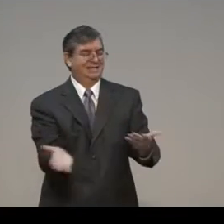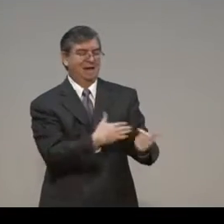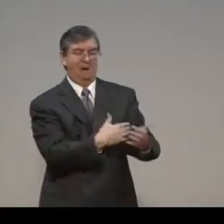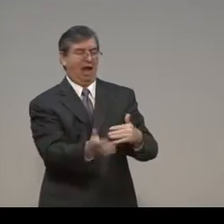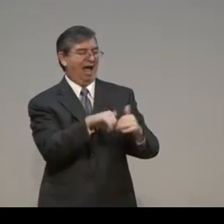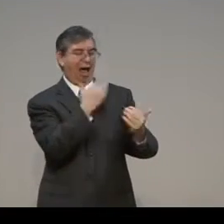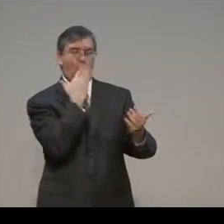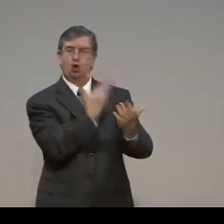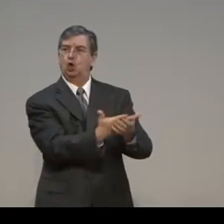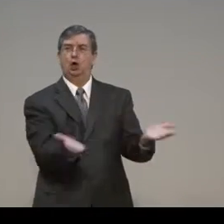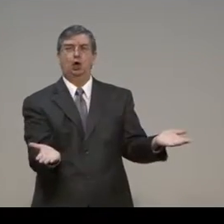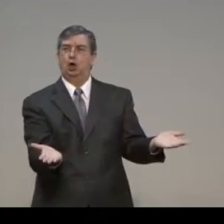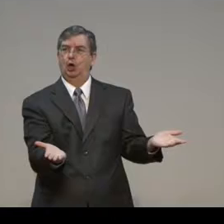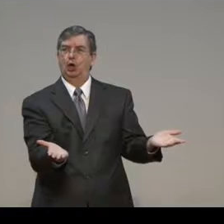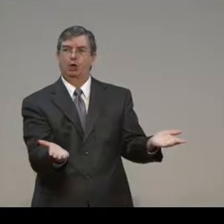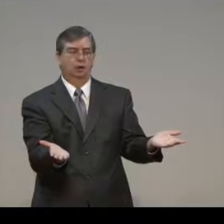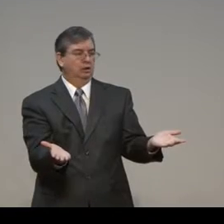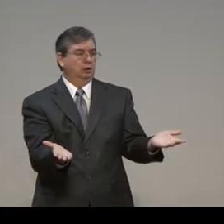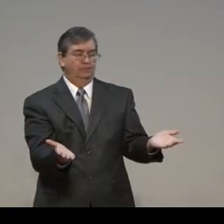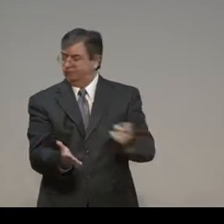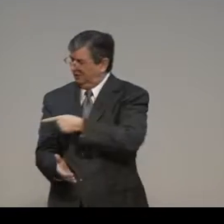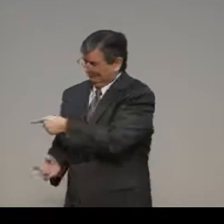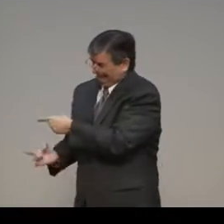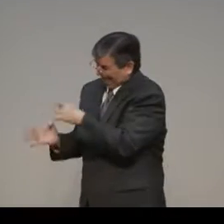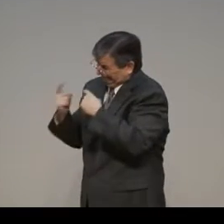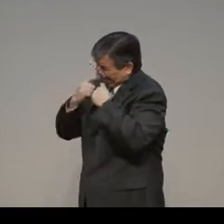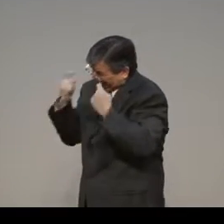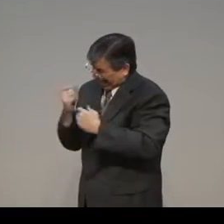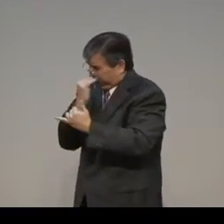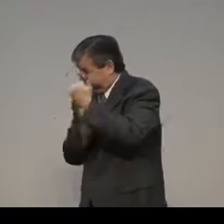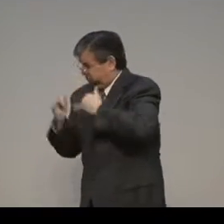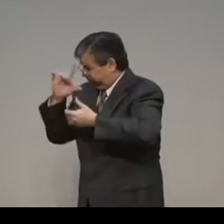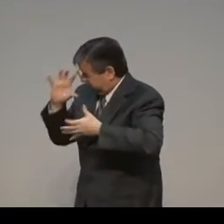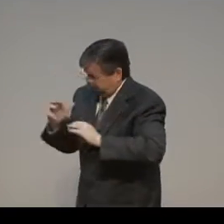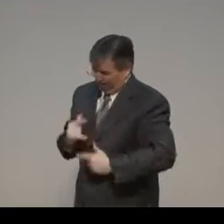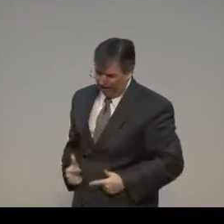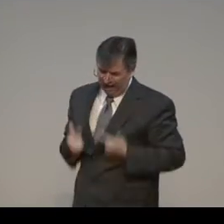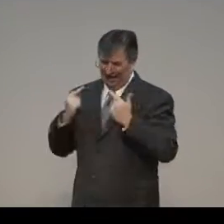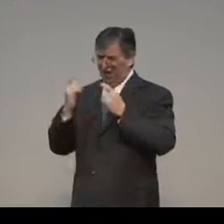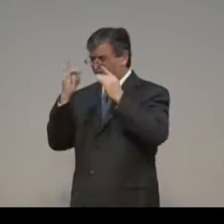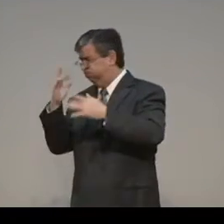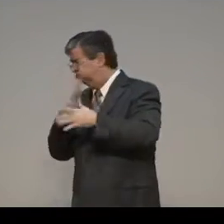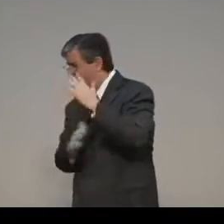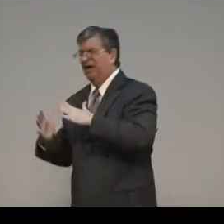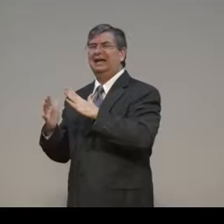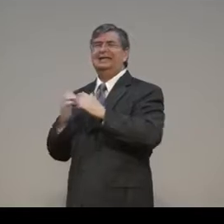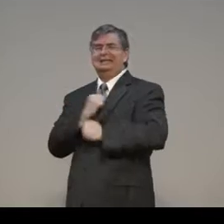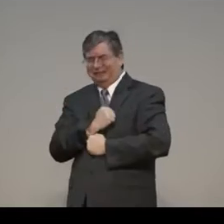abandoned them. And it overtook them. But those who have sinned and do